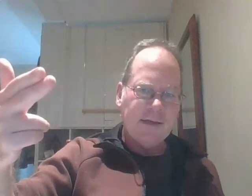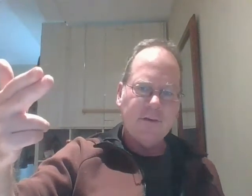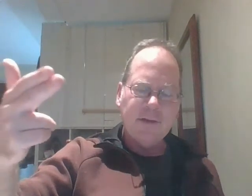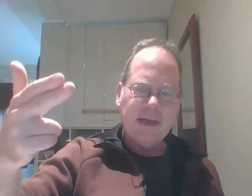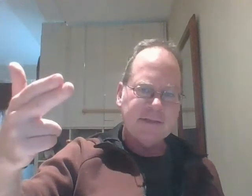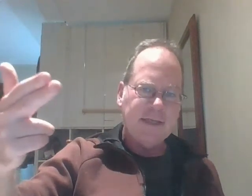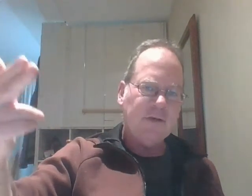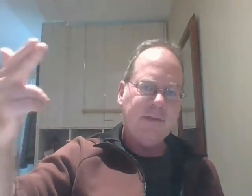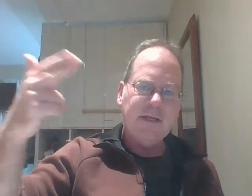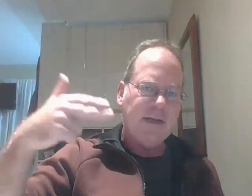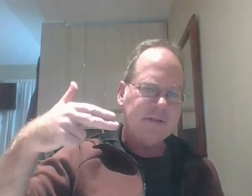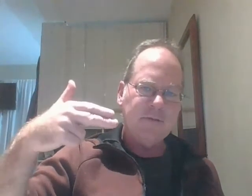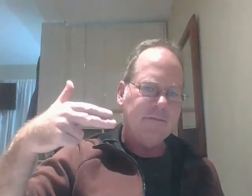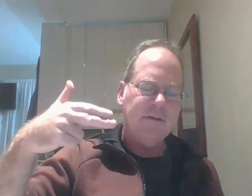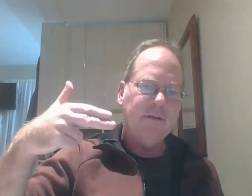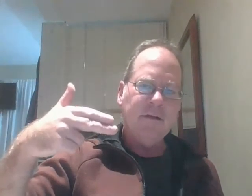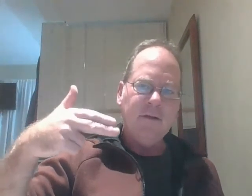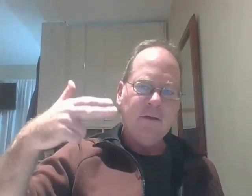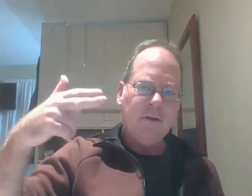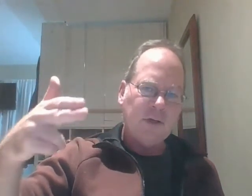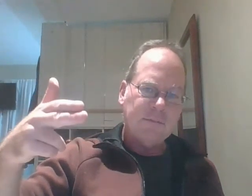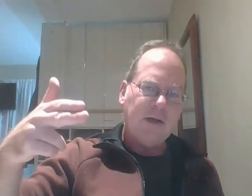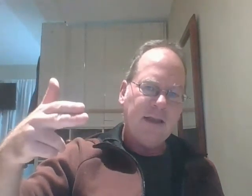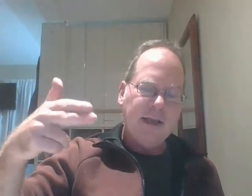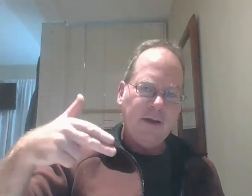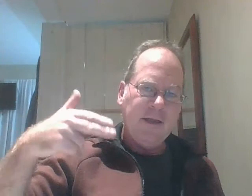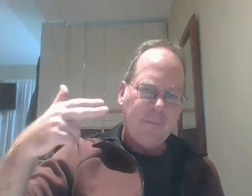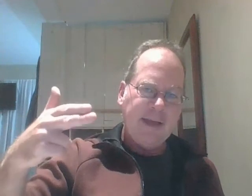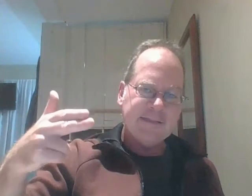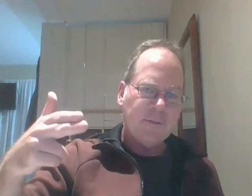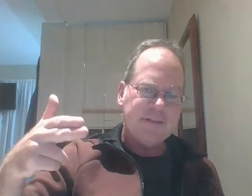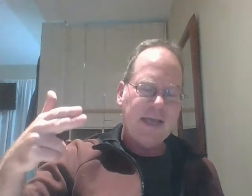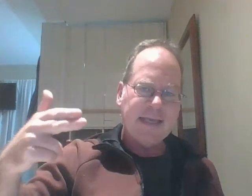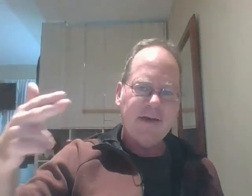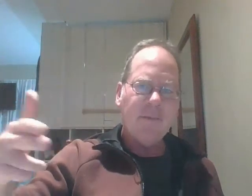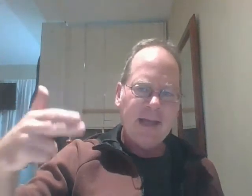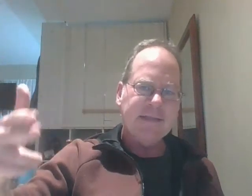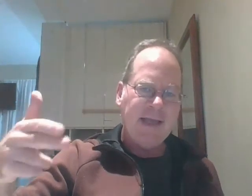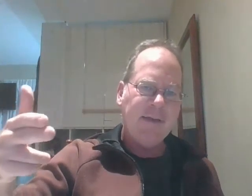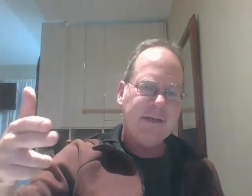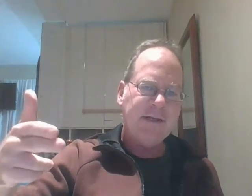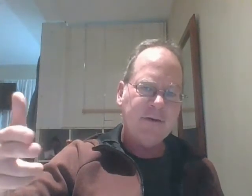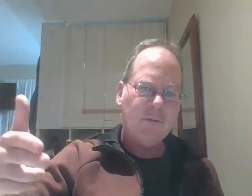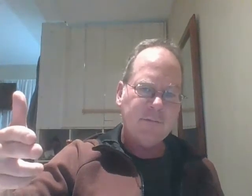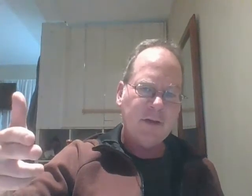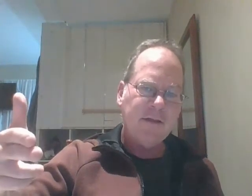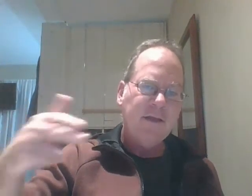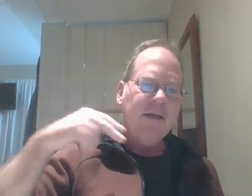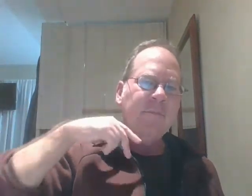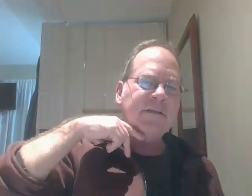the united states or meaning mexico even or guatemala now in the past i would say i can never imagine that happening here in guatemala but i'll tell you